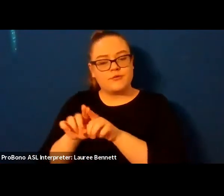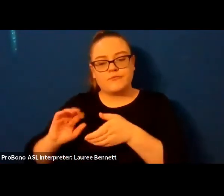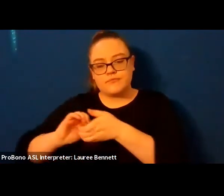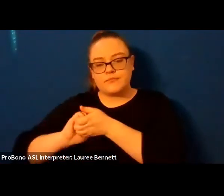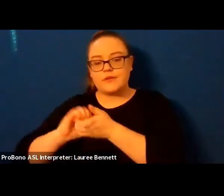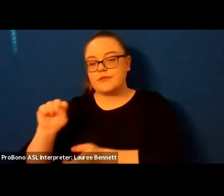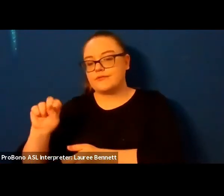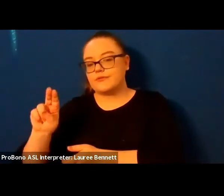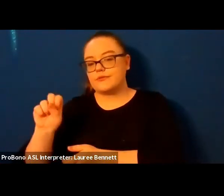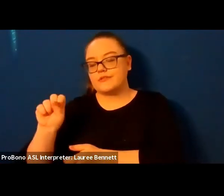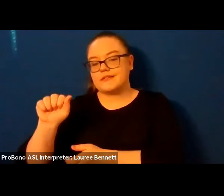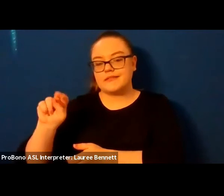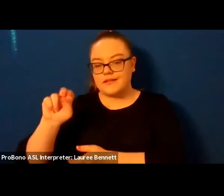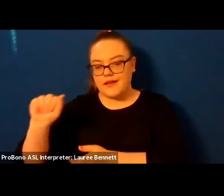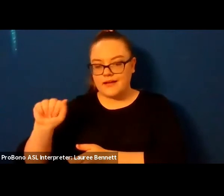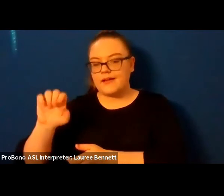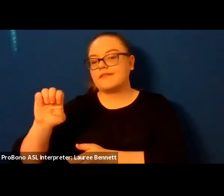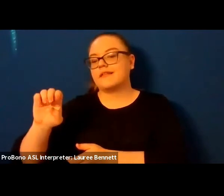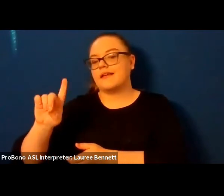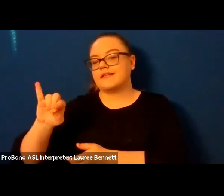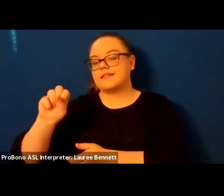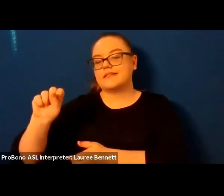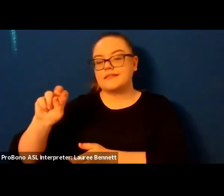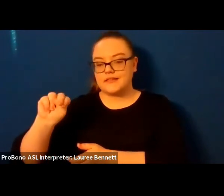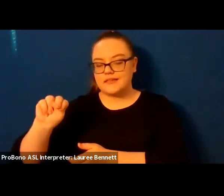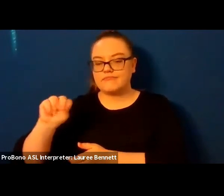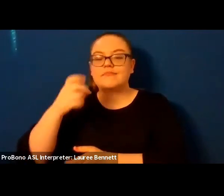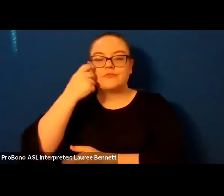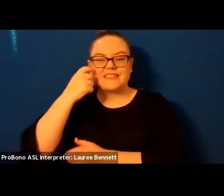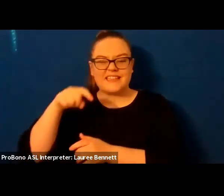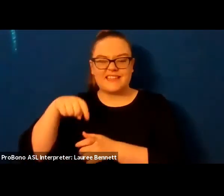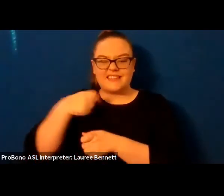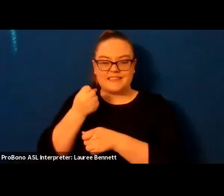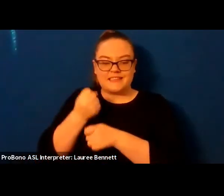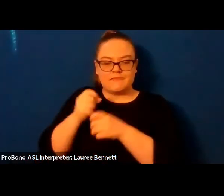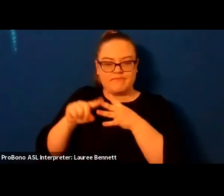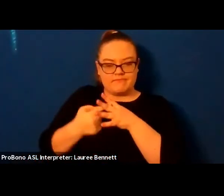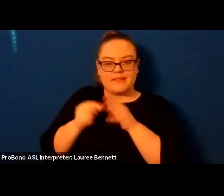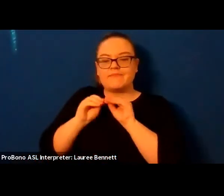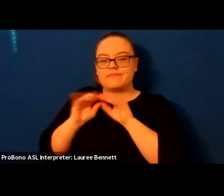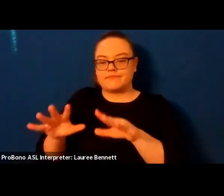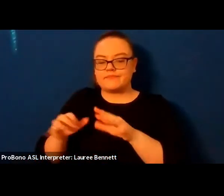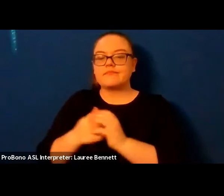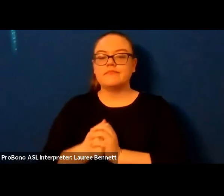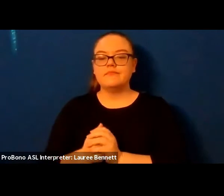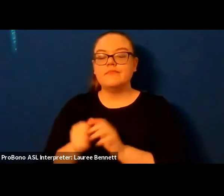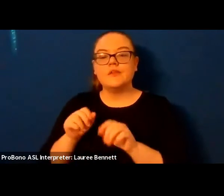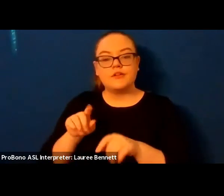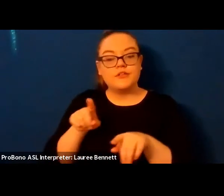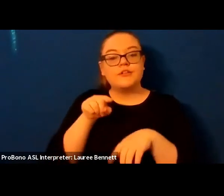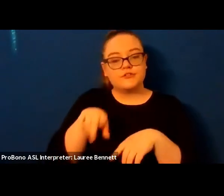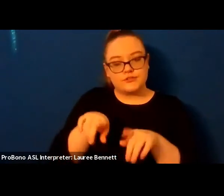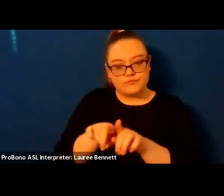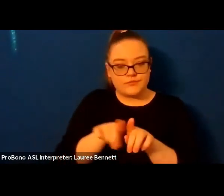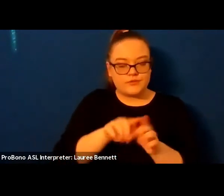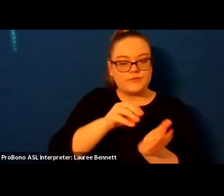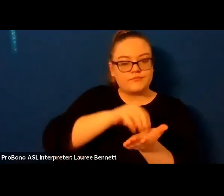neveson both published with persia books earlier this year uh she is also the author of the poetry collection the virginia